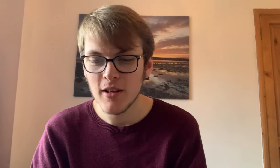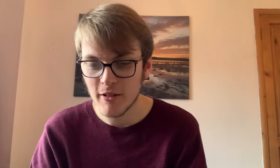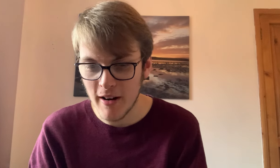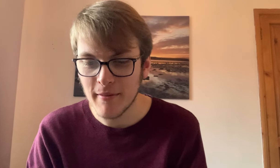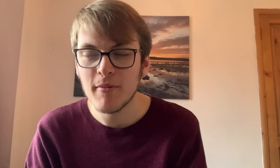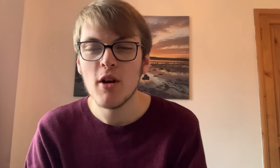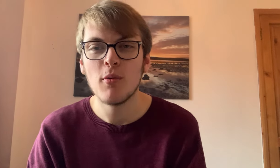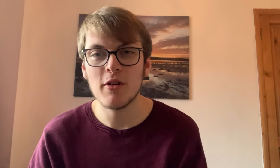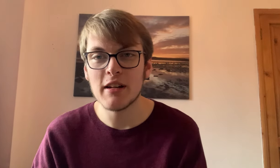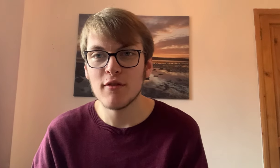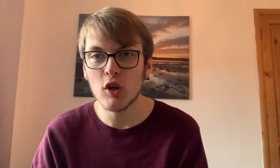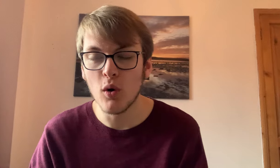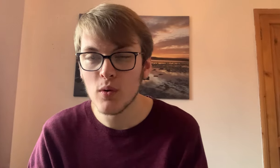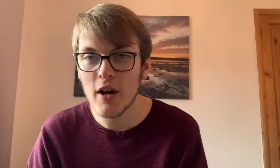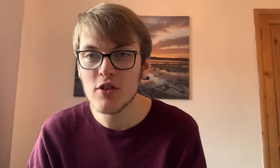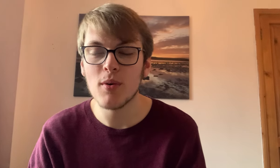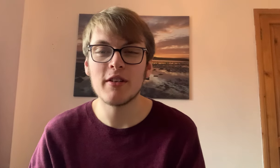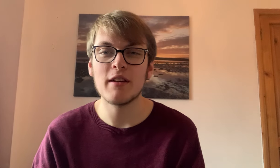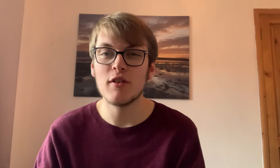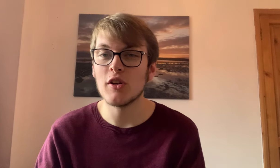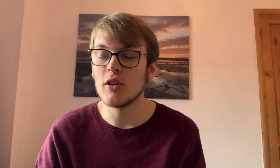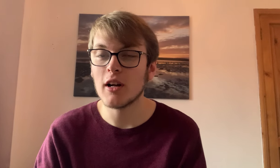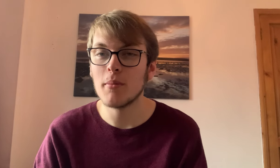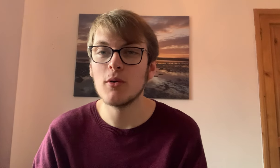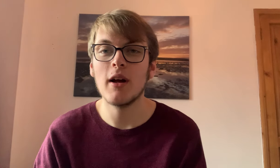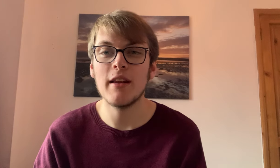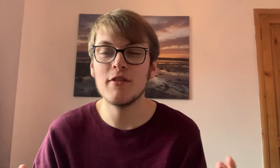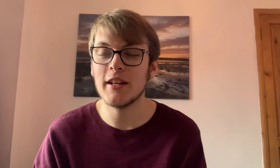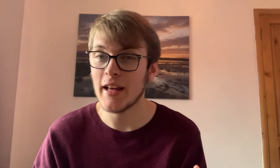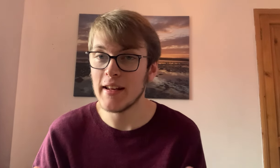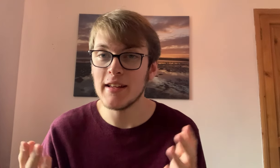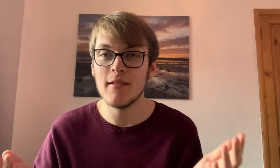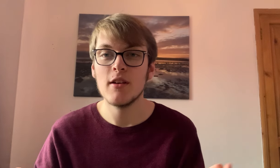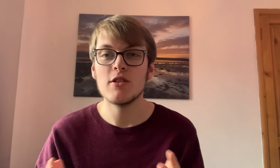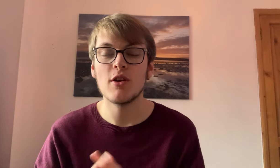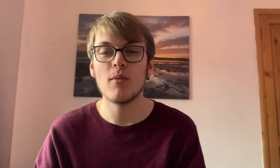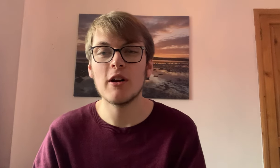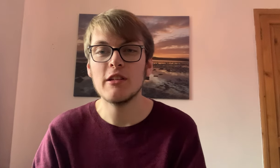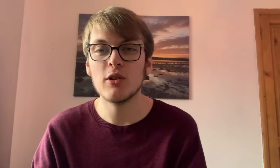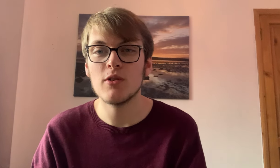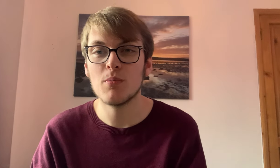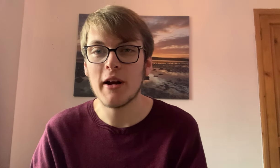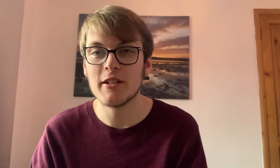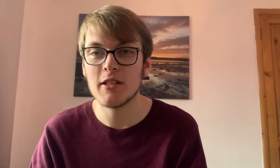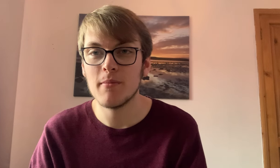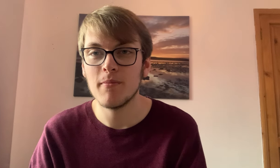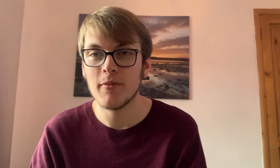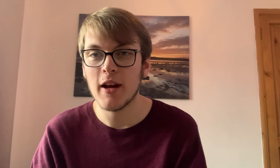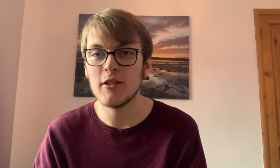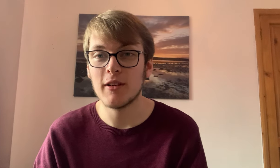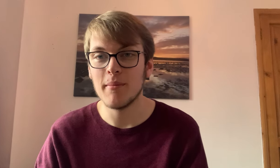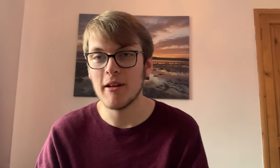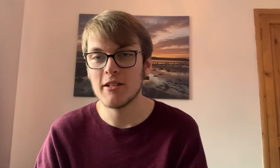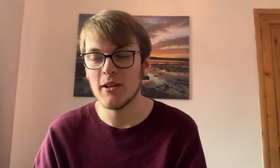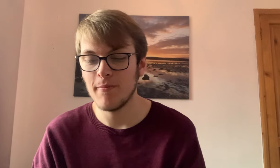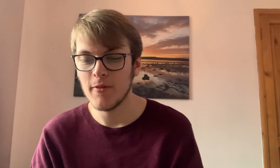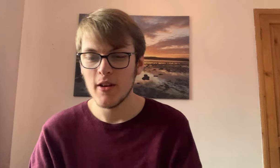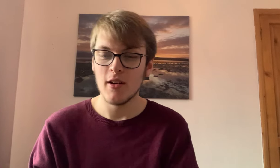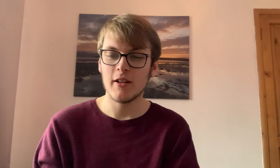Great. Well done if you got all those, well done if you only got a couple, and if you didn't get any, don't worry, you can always practice them and you'll get them next time. Okay,